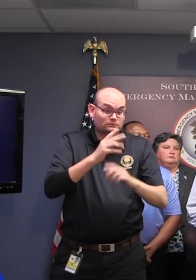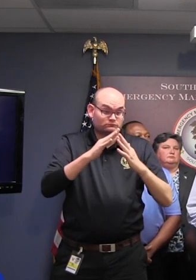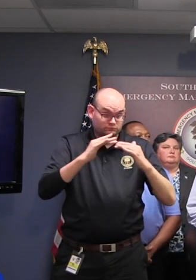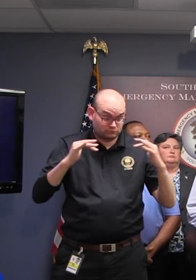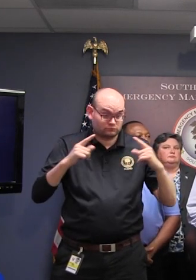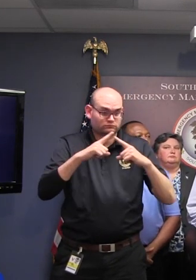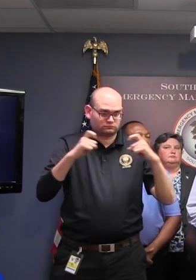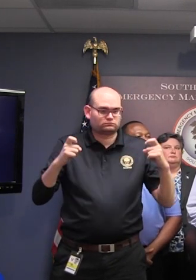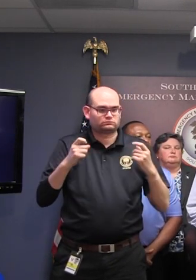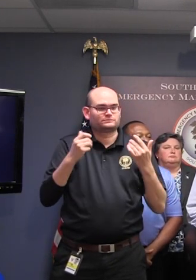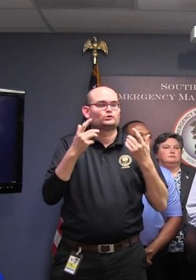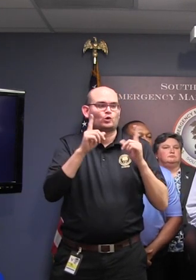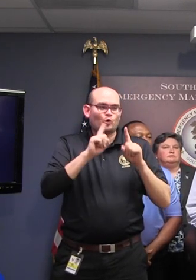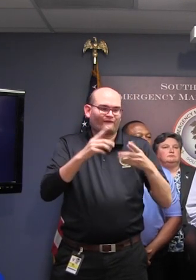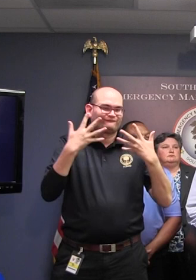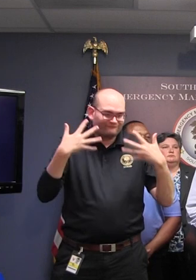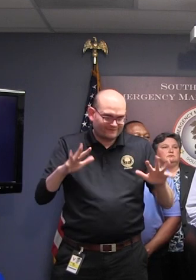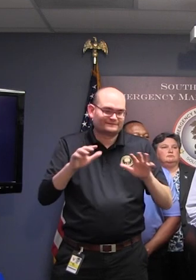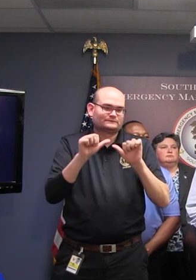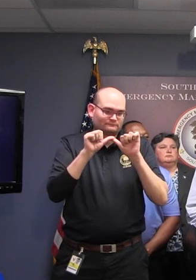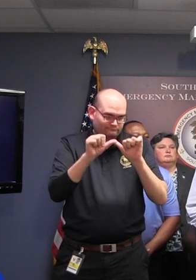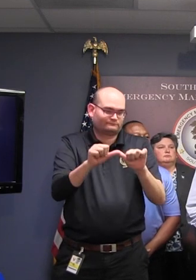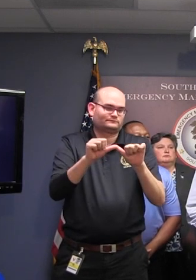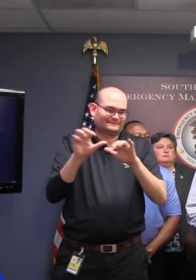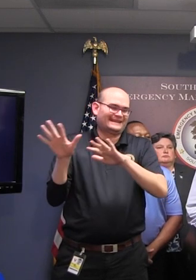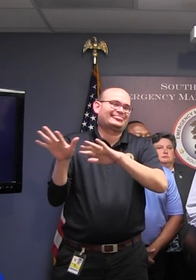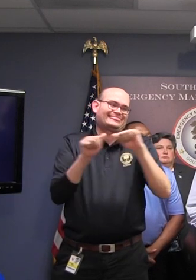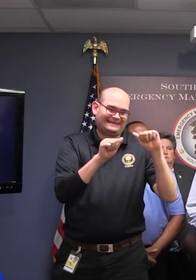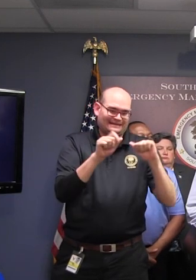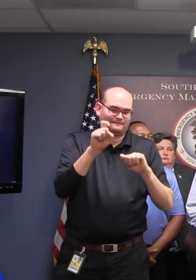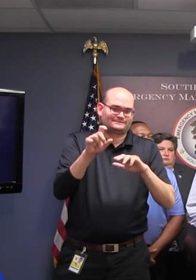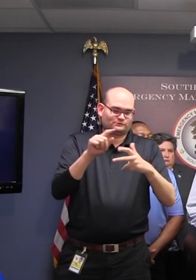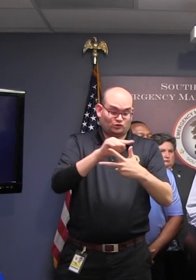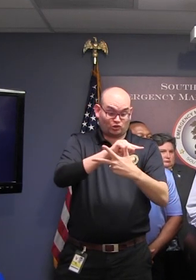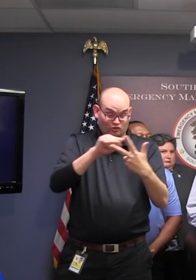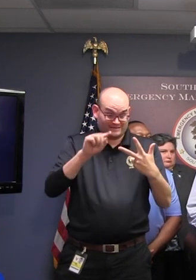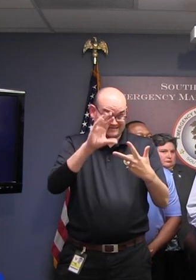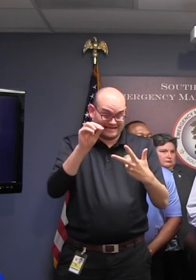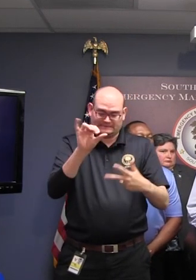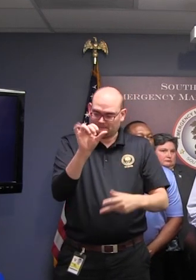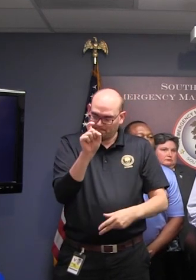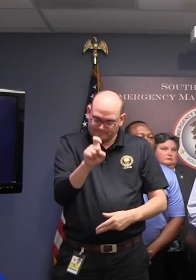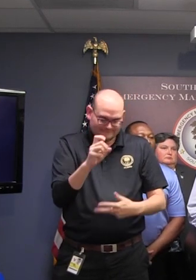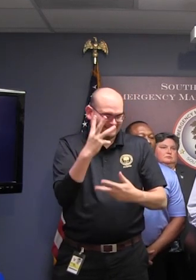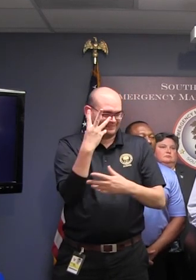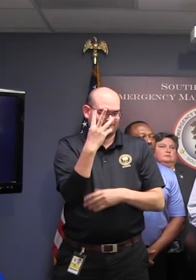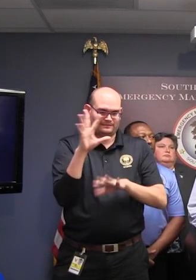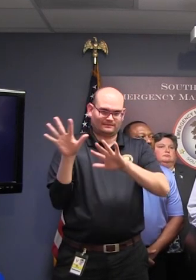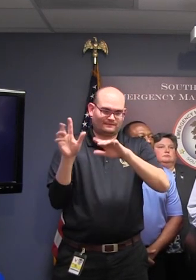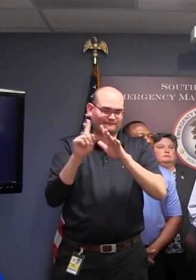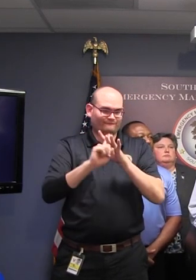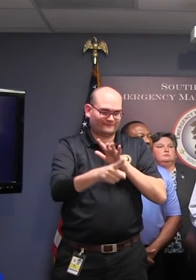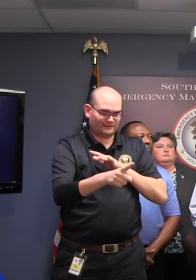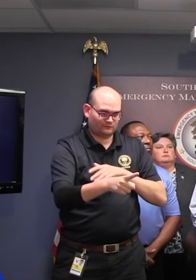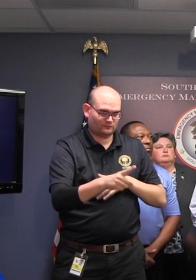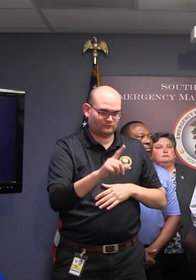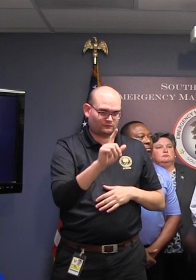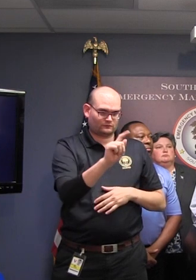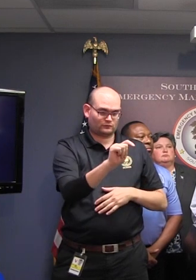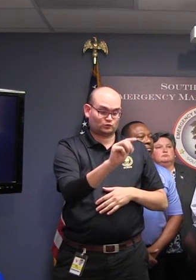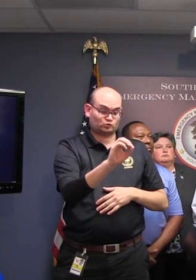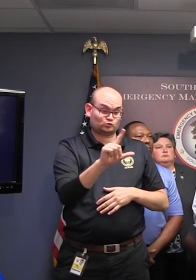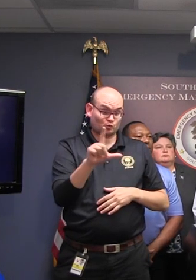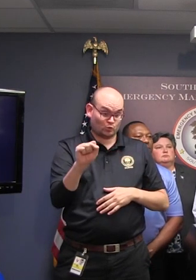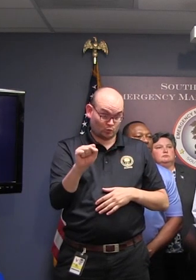those counties, and that is Beaufort, Colleton, and Jasper counties. As for tolls, I have suspended tolls on the